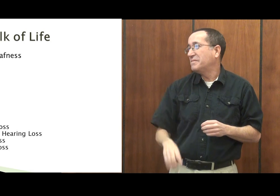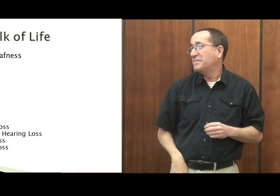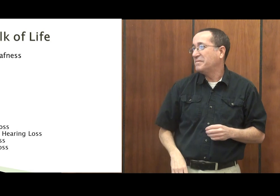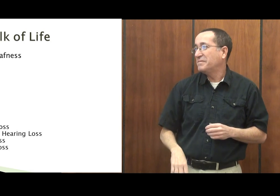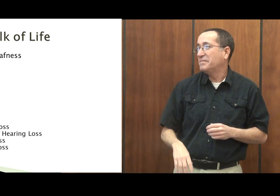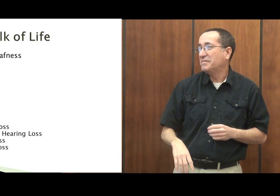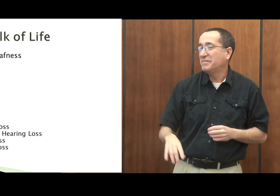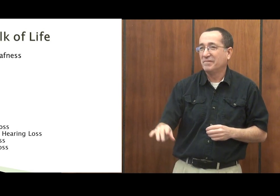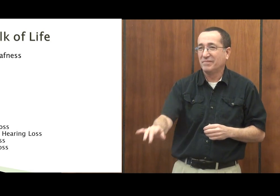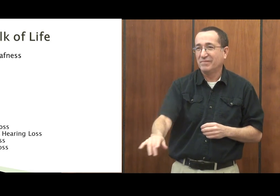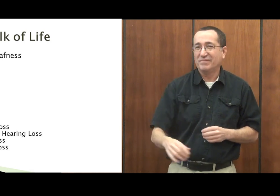skills to try and understand.